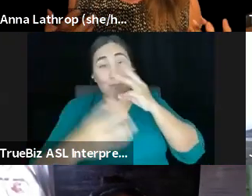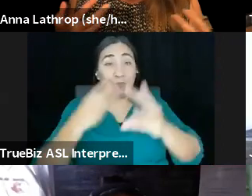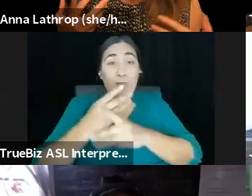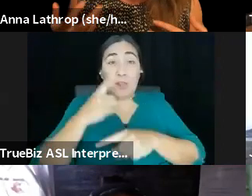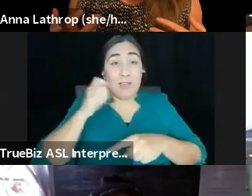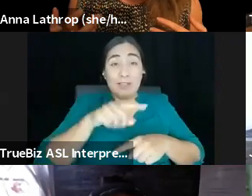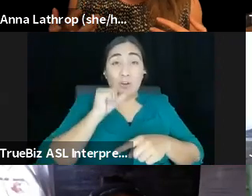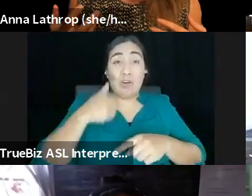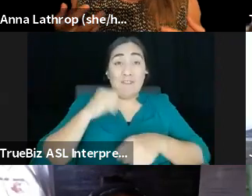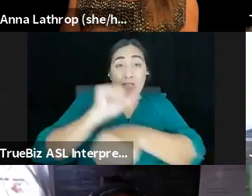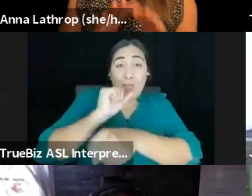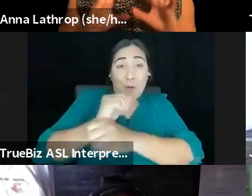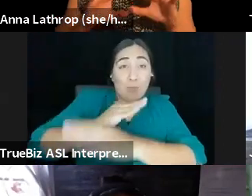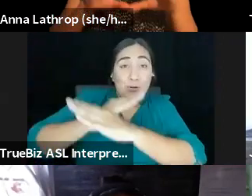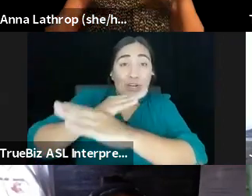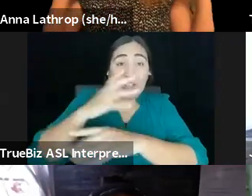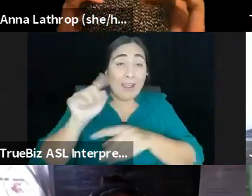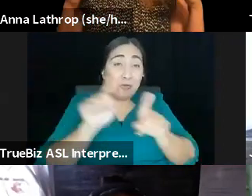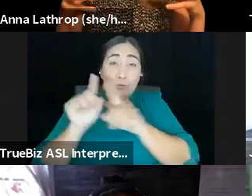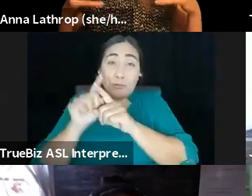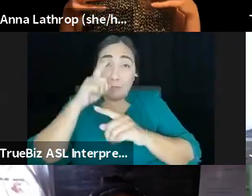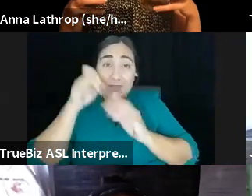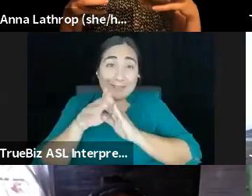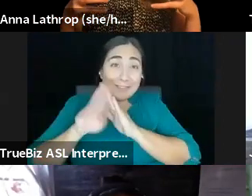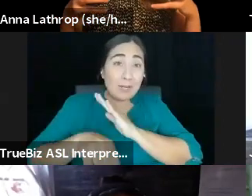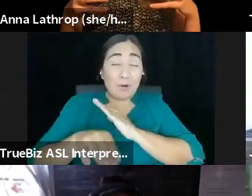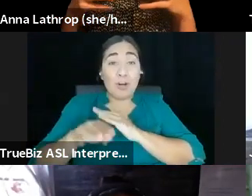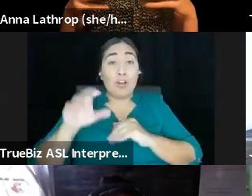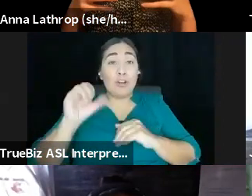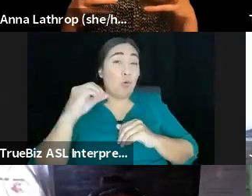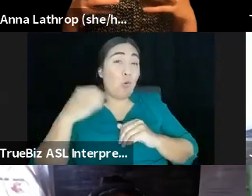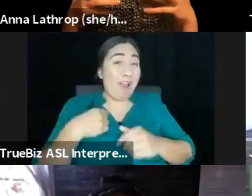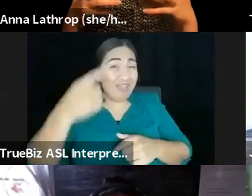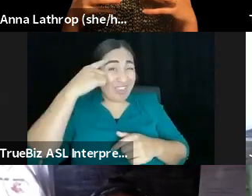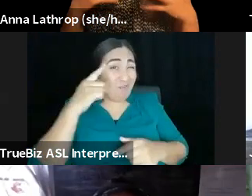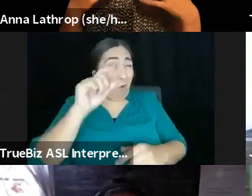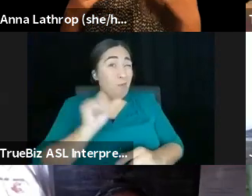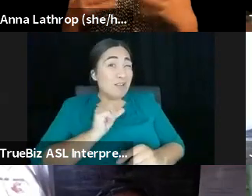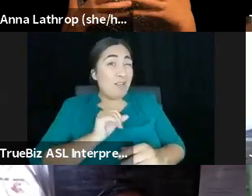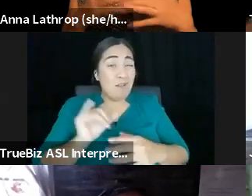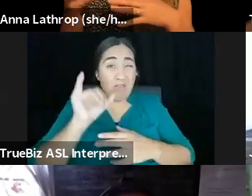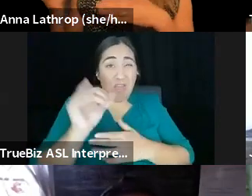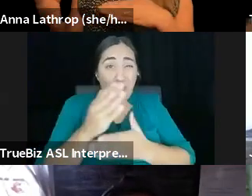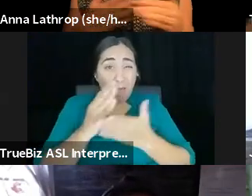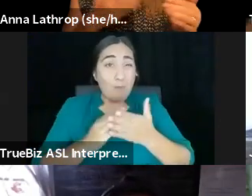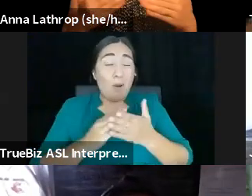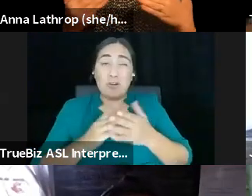I think for me that in like that part of the frame has to be transitioned to become